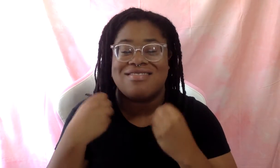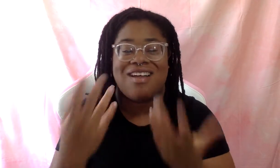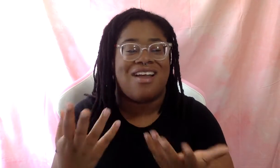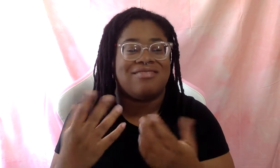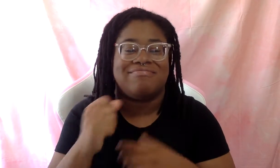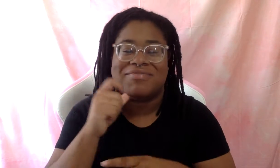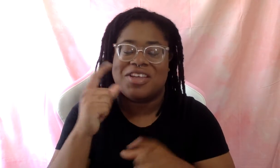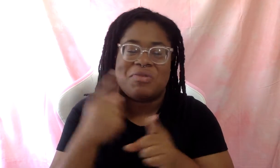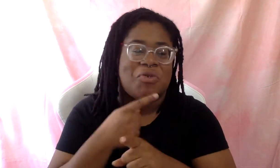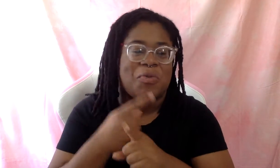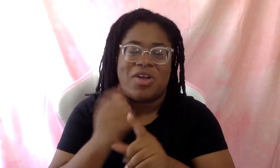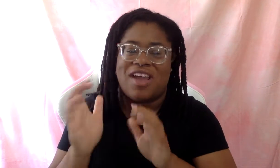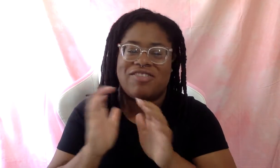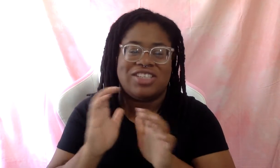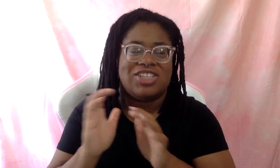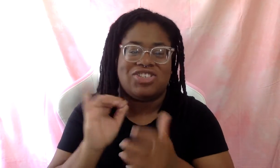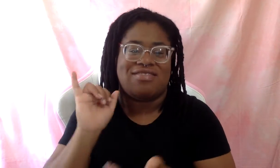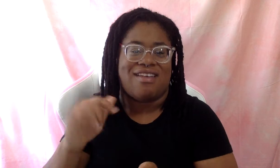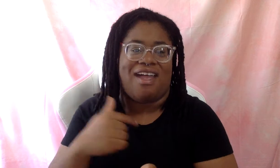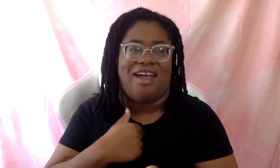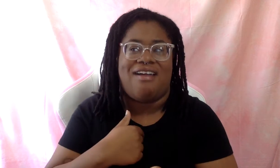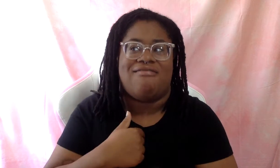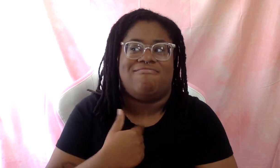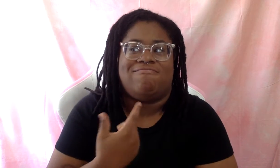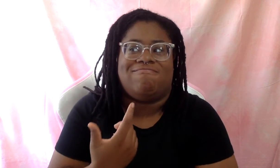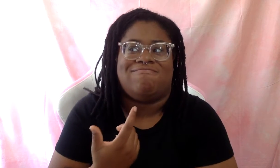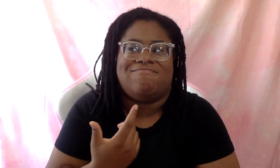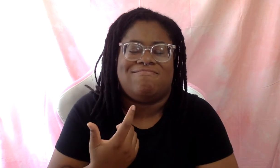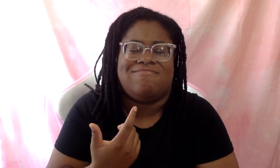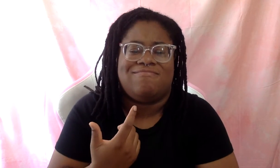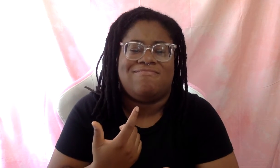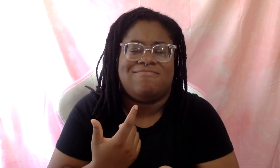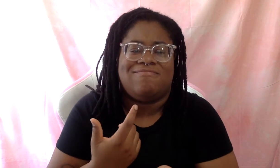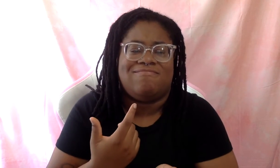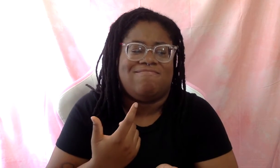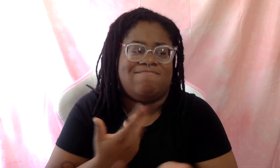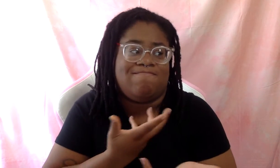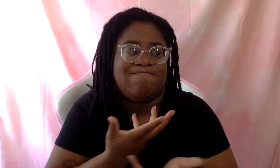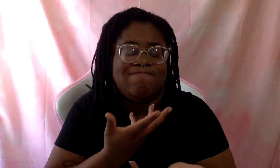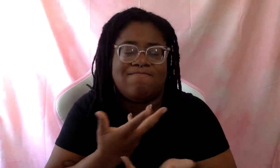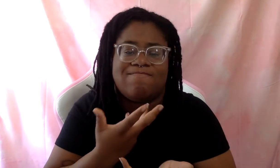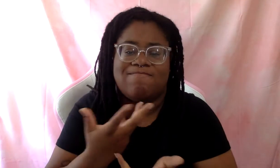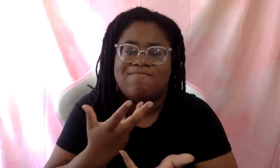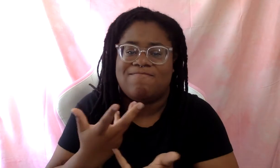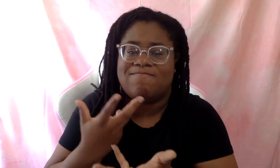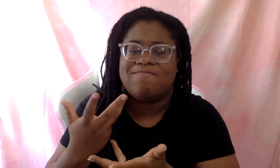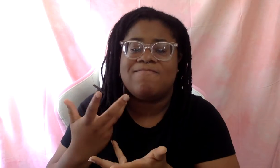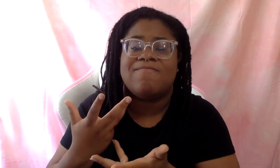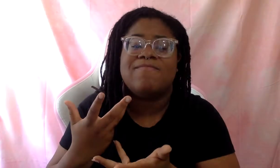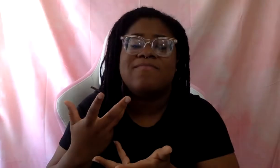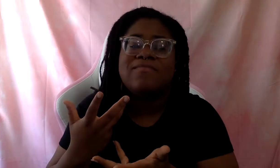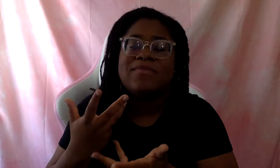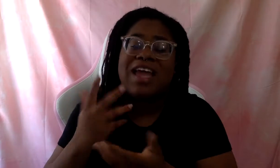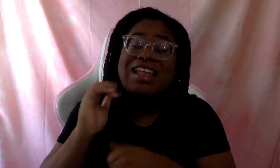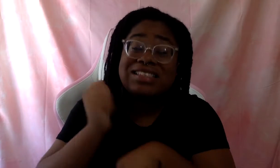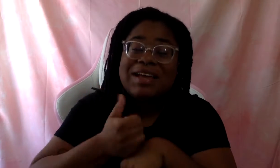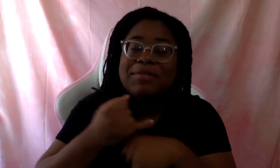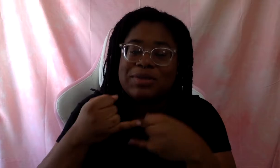conversations that I had with someone, with other people to establish boundaries. Um,